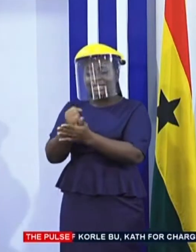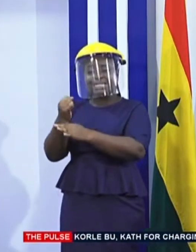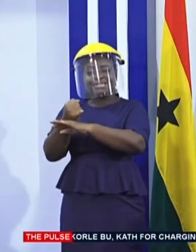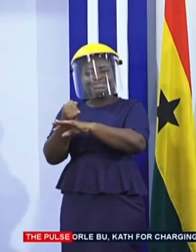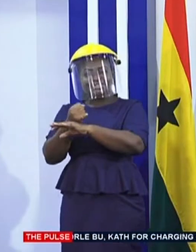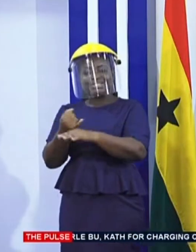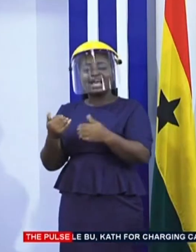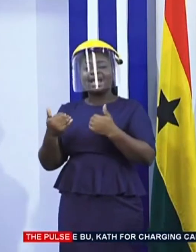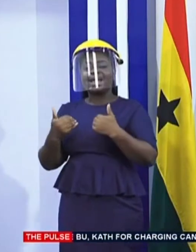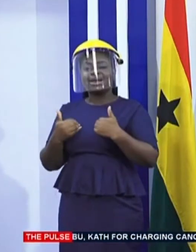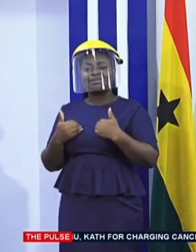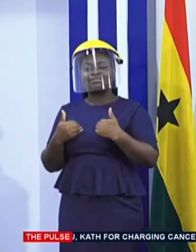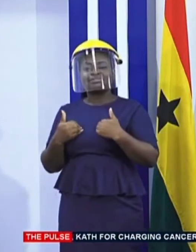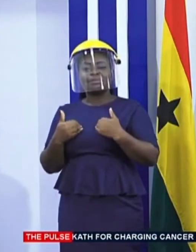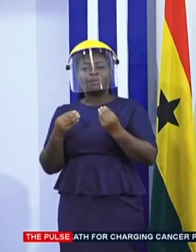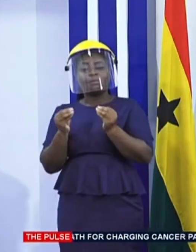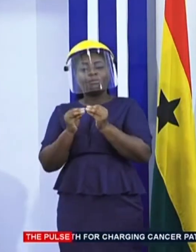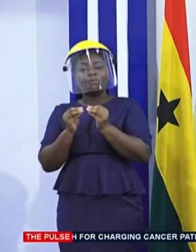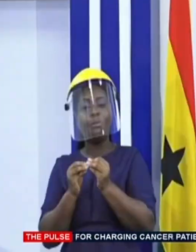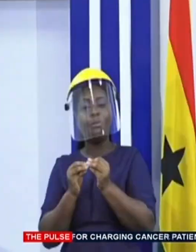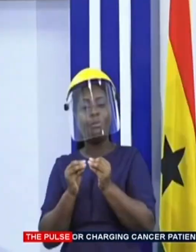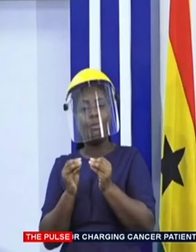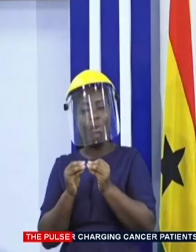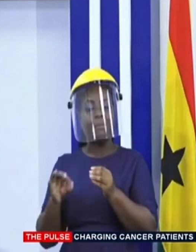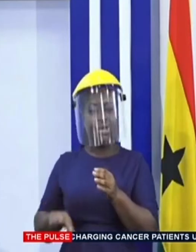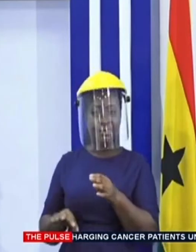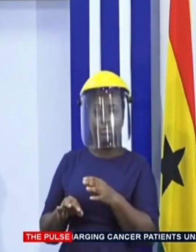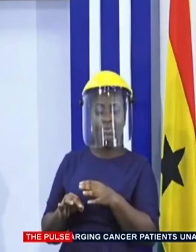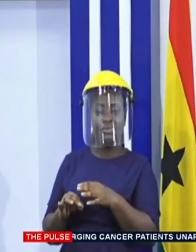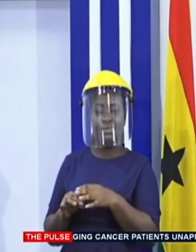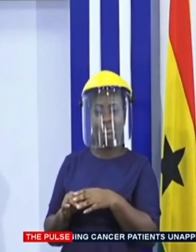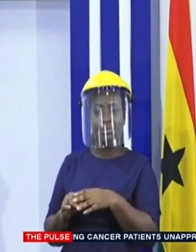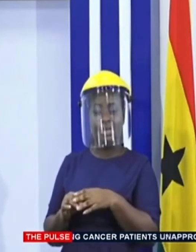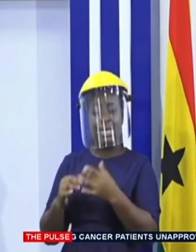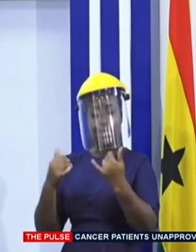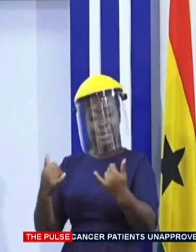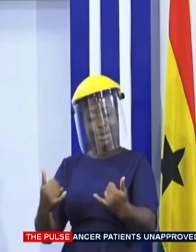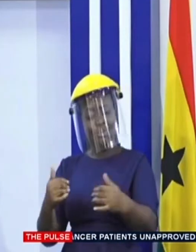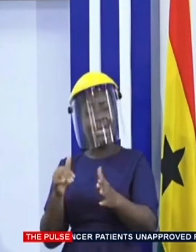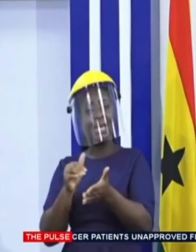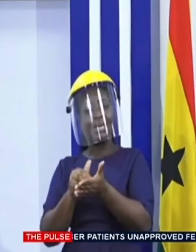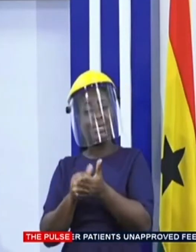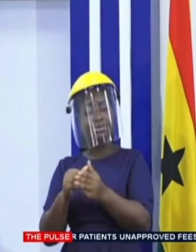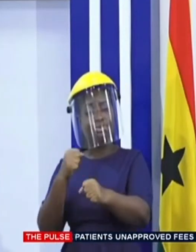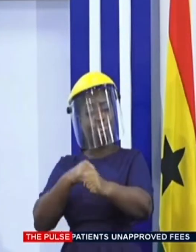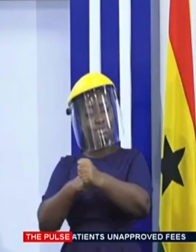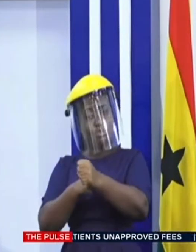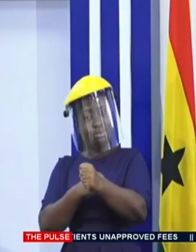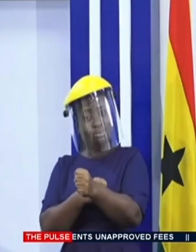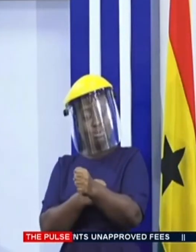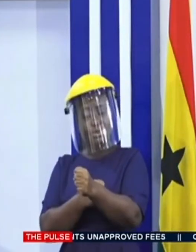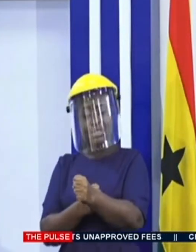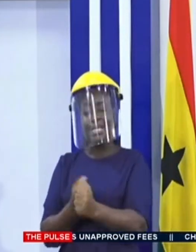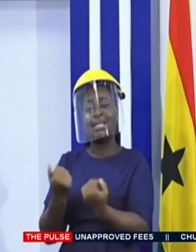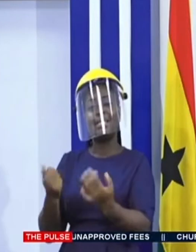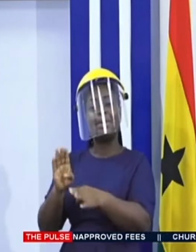recovers post COVID-19. In order to further support the recovery of the tourism